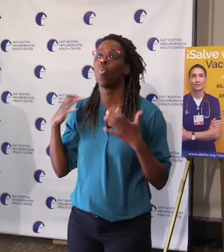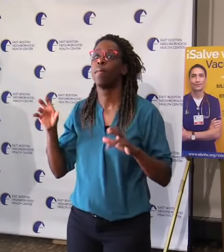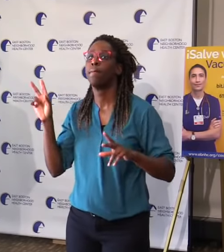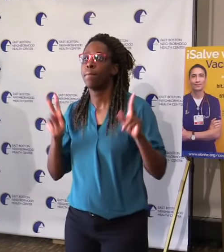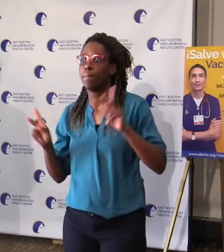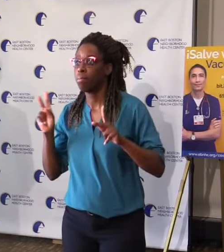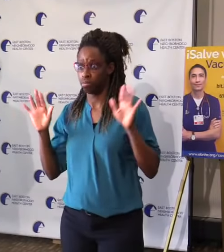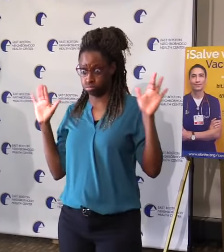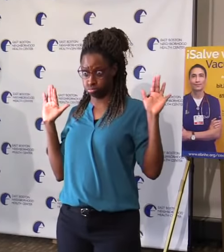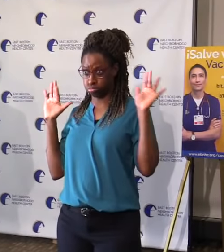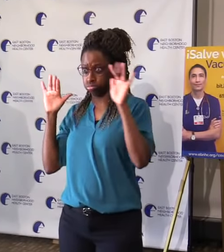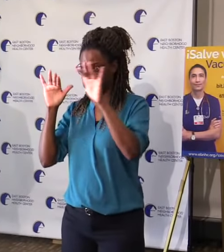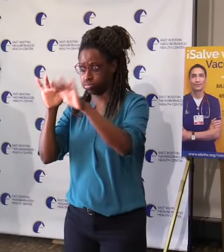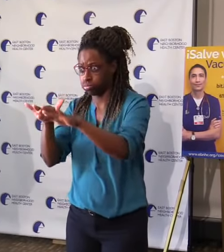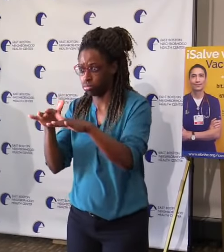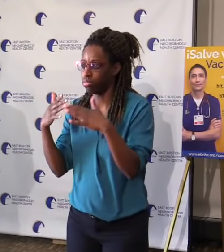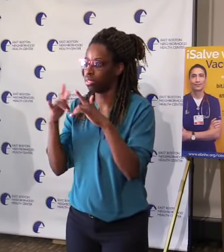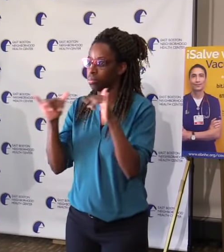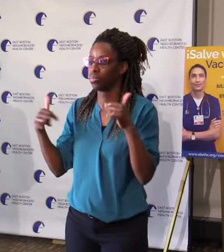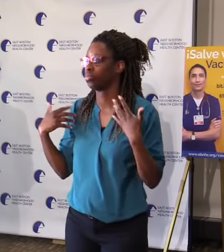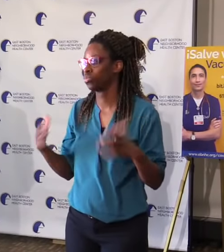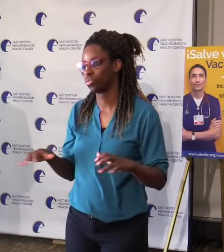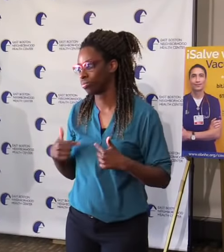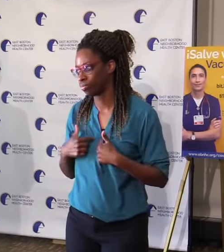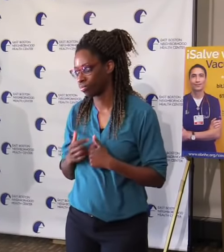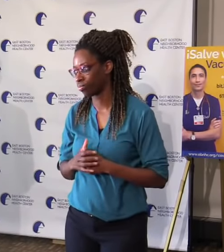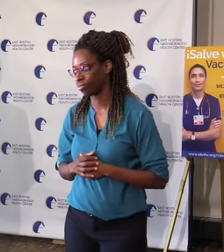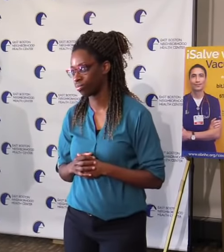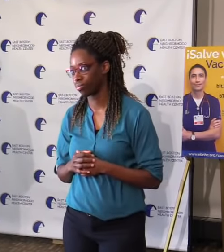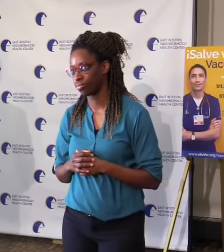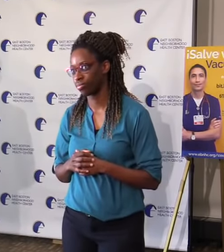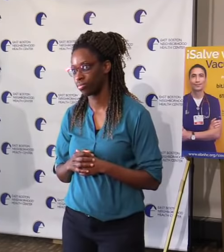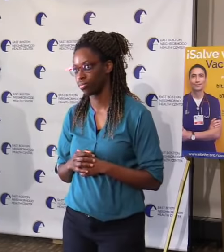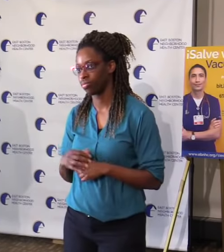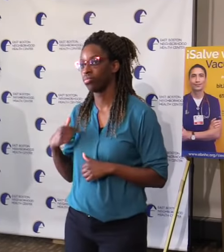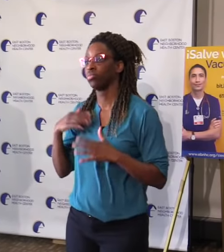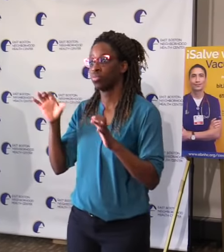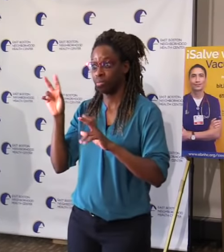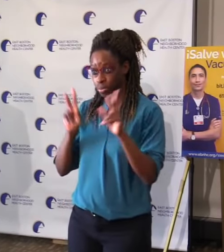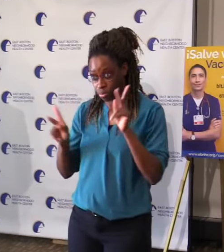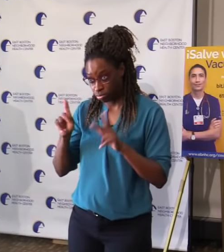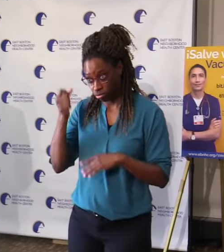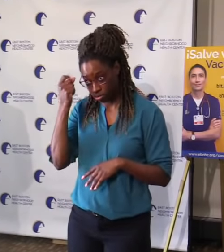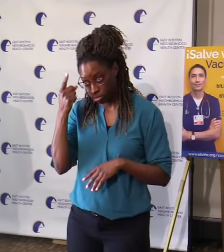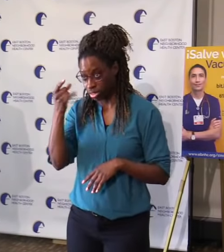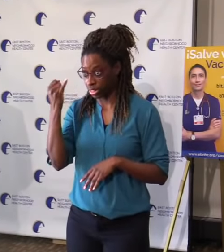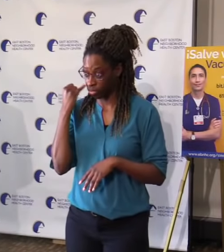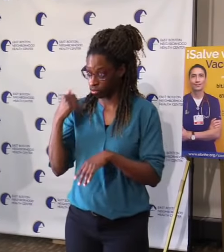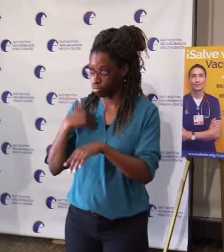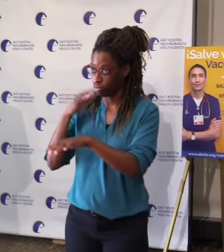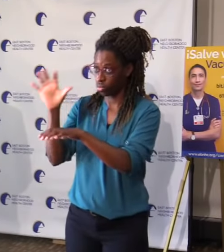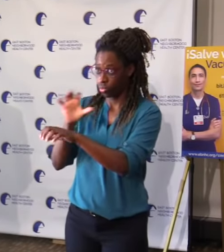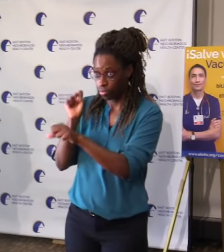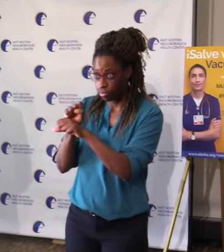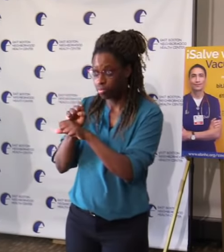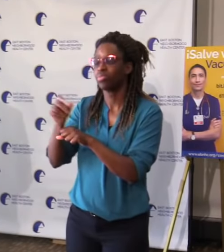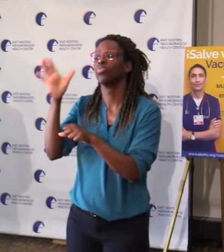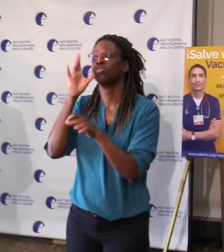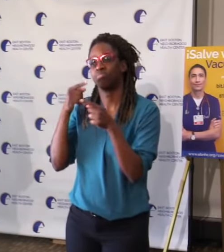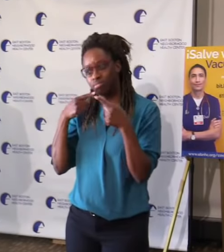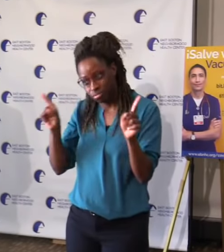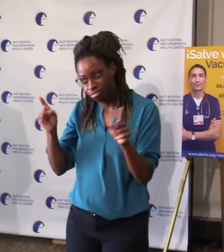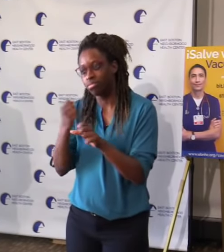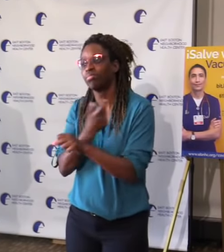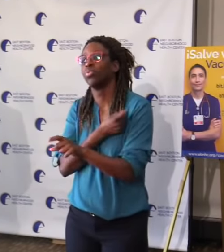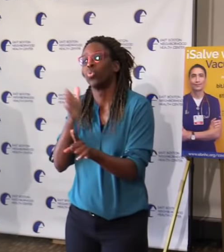And what I want people to understand is if you have an appointment, you'll get a vaccine. I don't want people who have appointments to